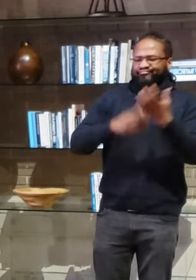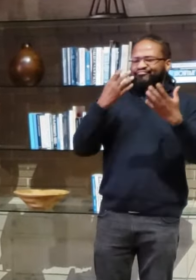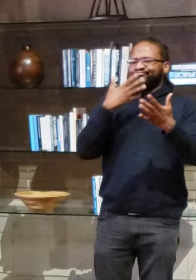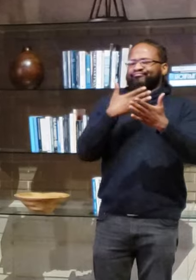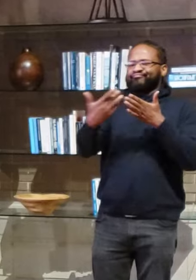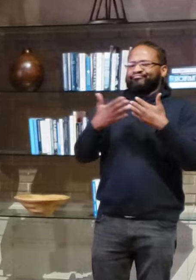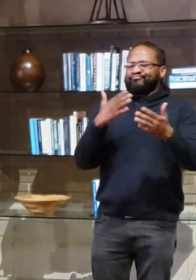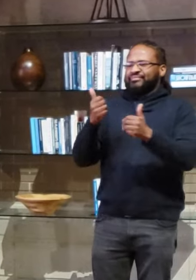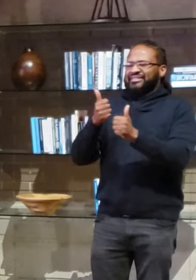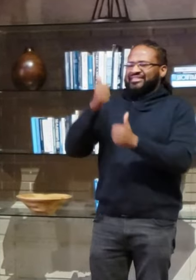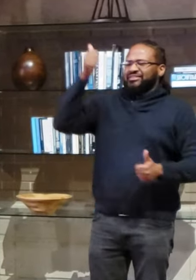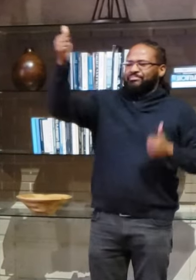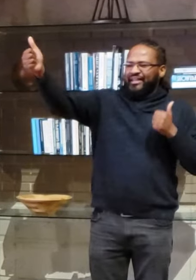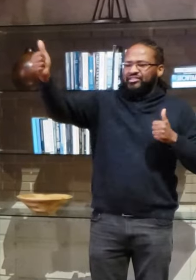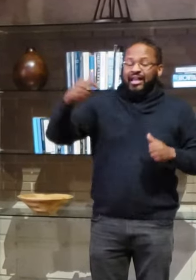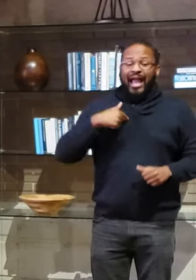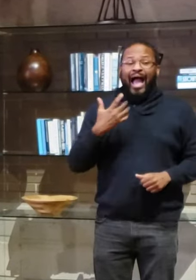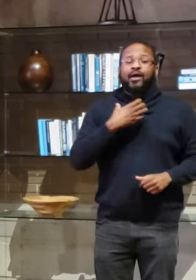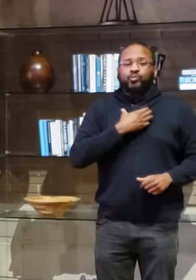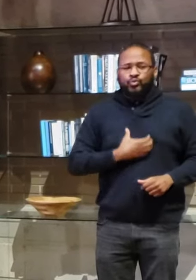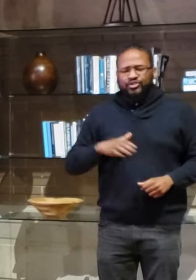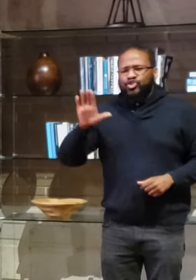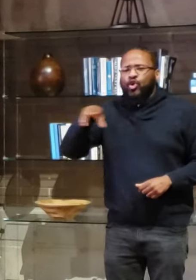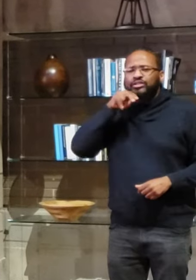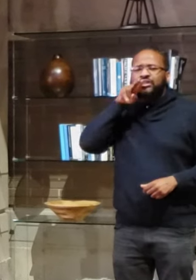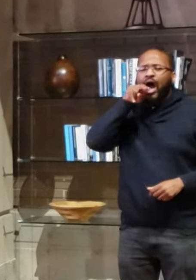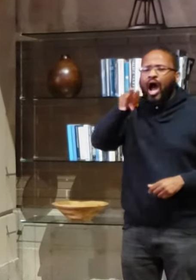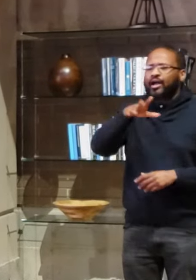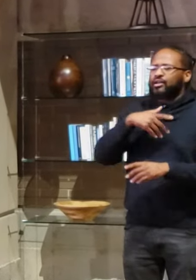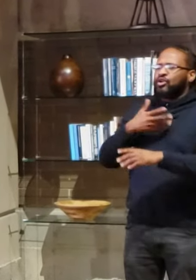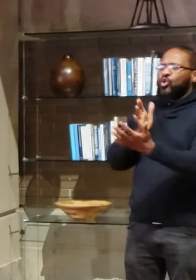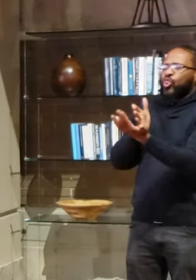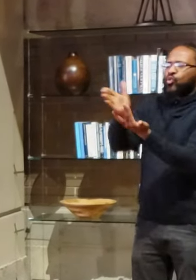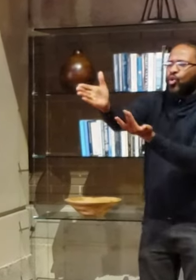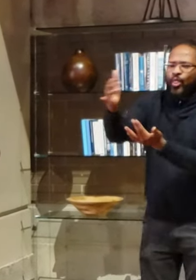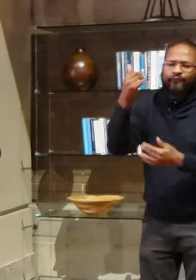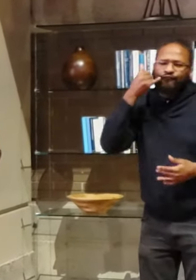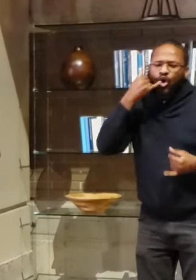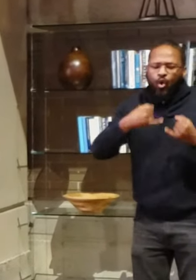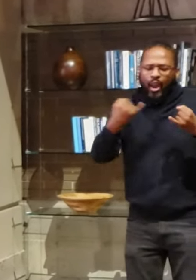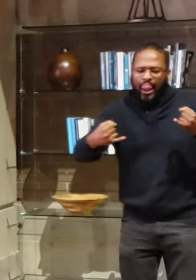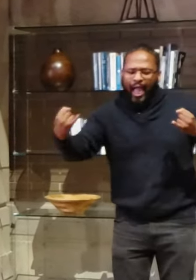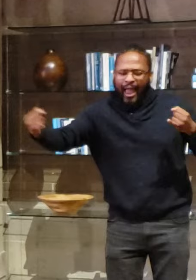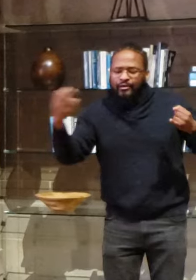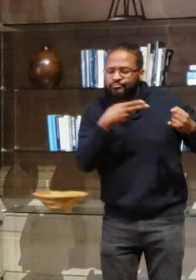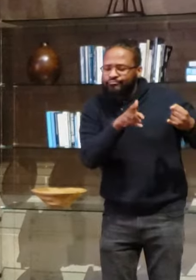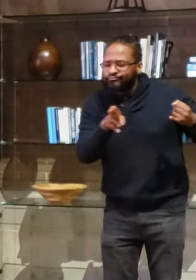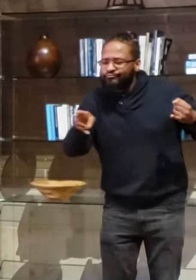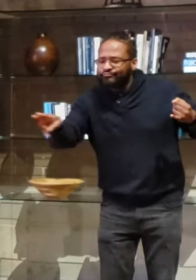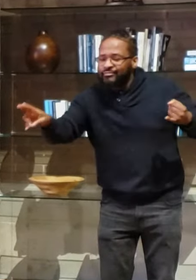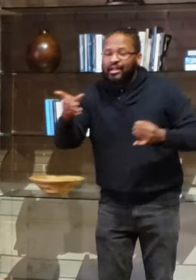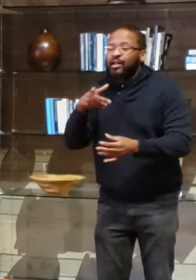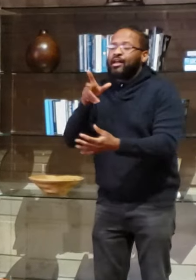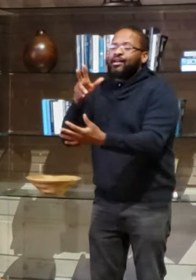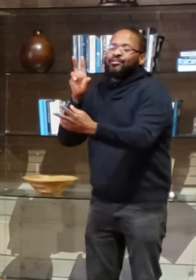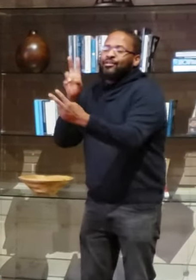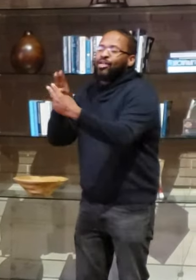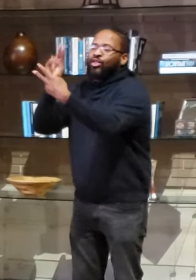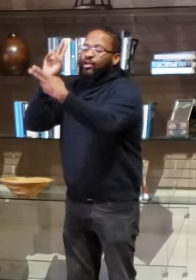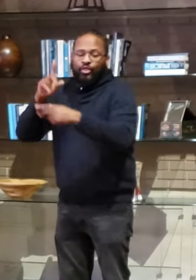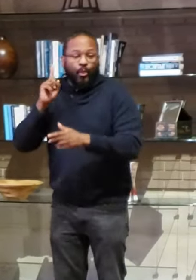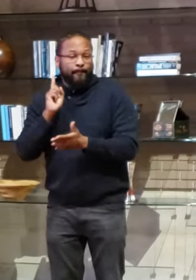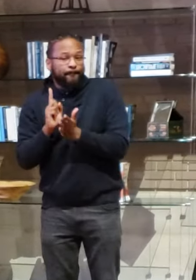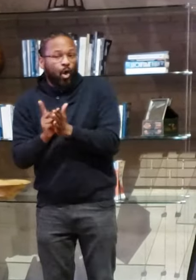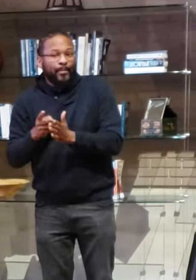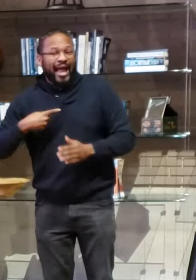your tongue could travel through the telephone line, tickling my cheek at the very moment I say hello, giving forth